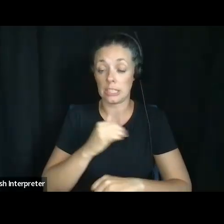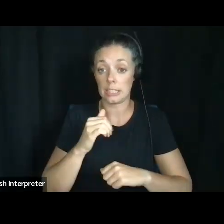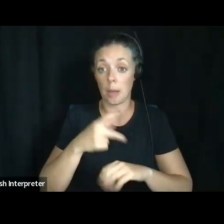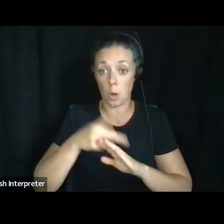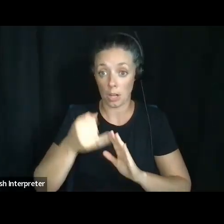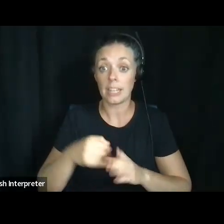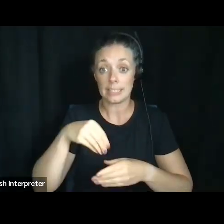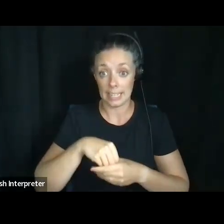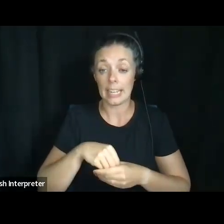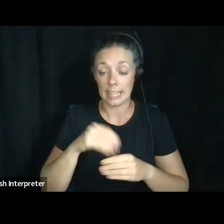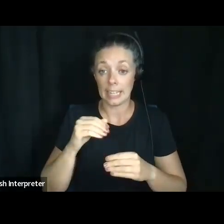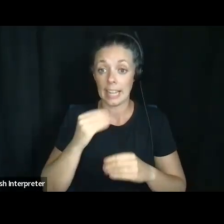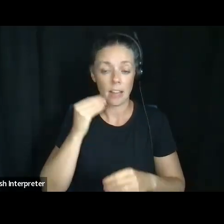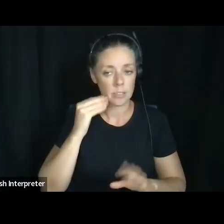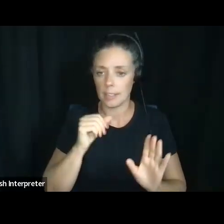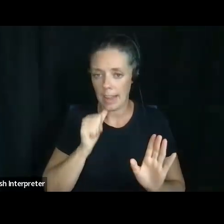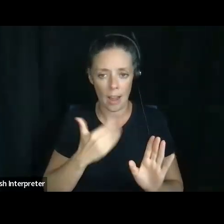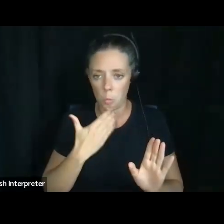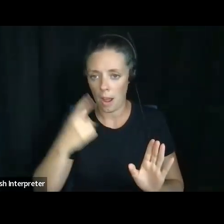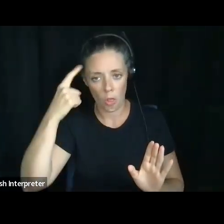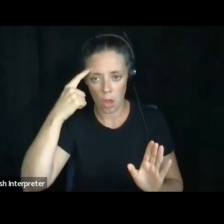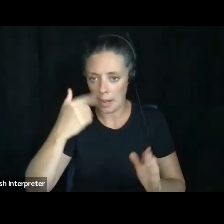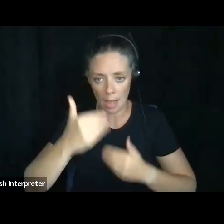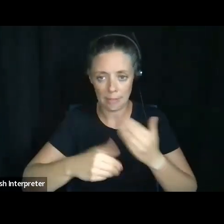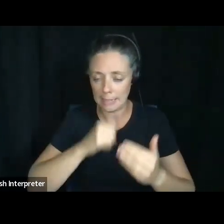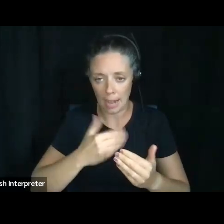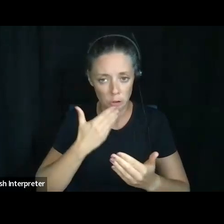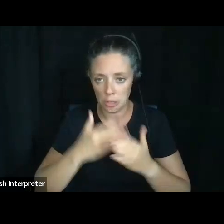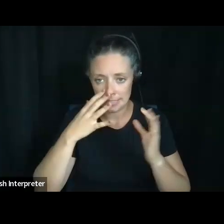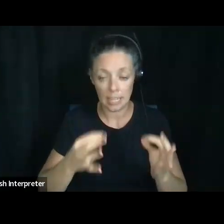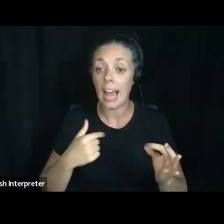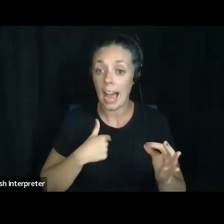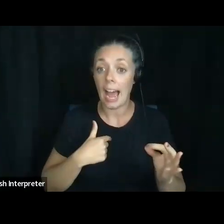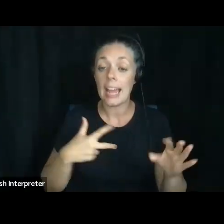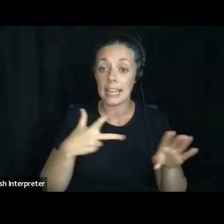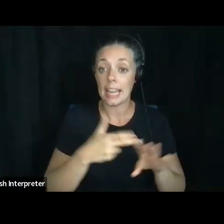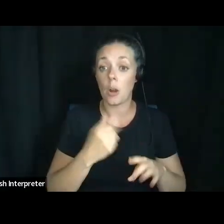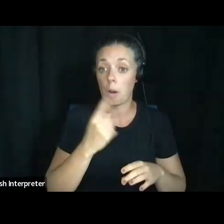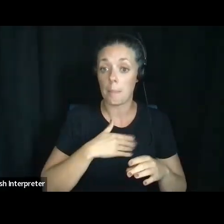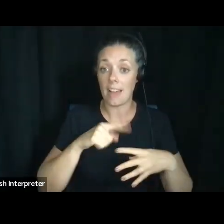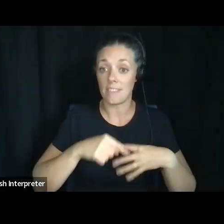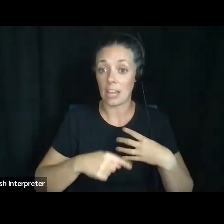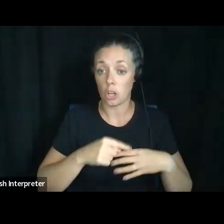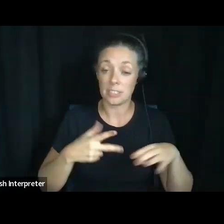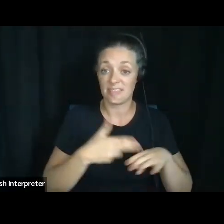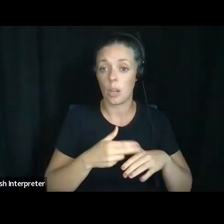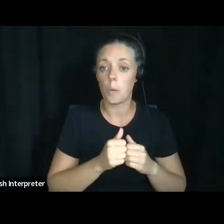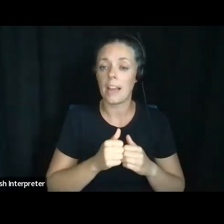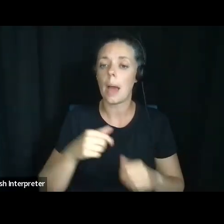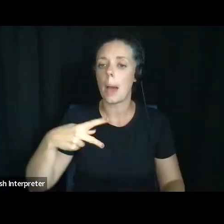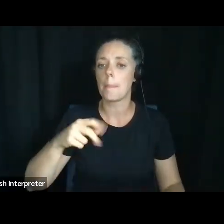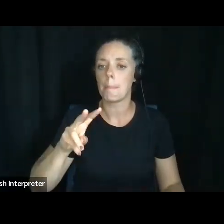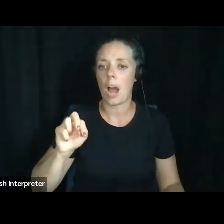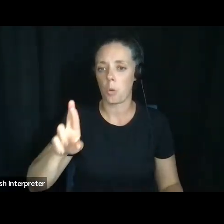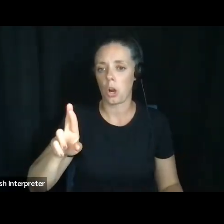well thought out, was not a good decision. Um, and I cut one of my fingers off with a power saw. Now my